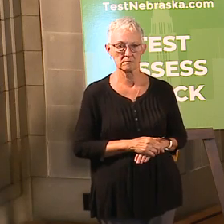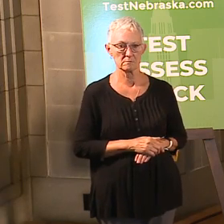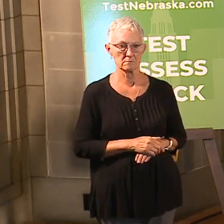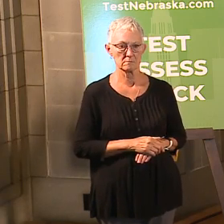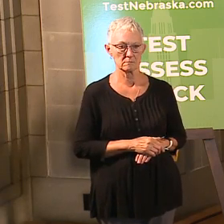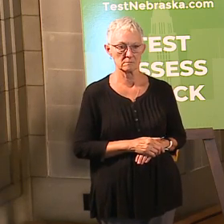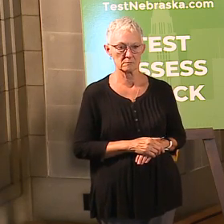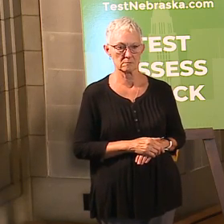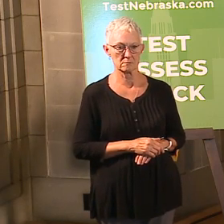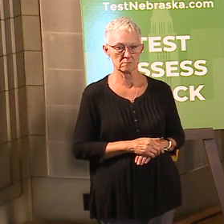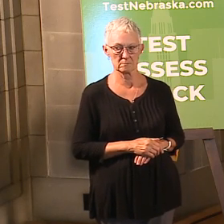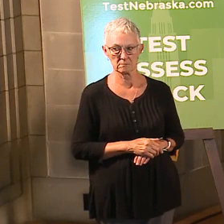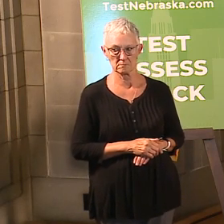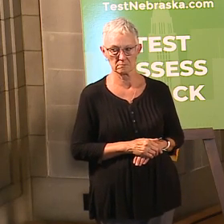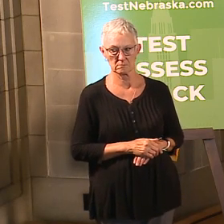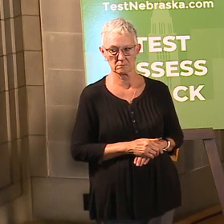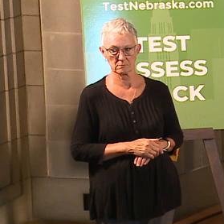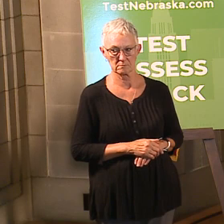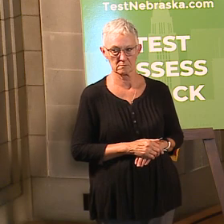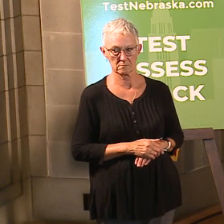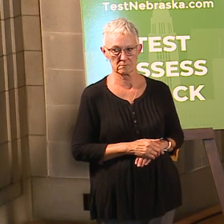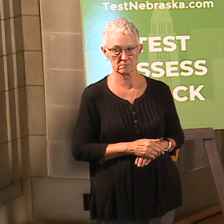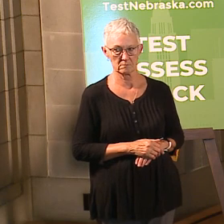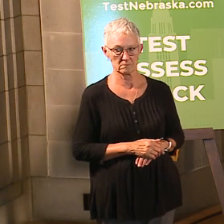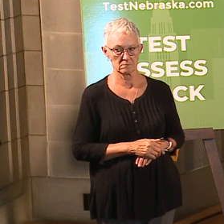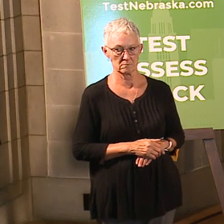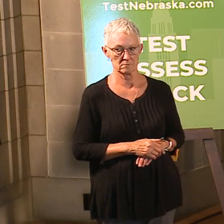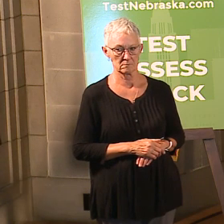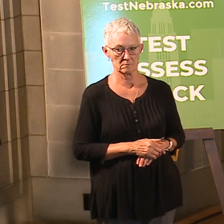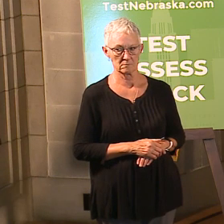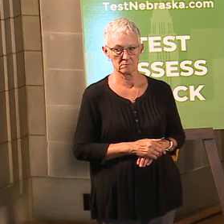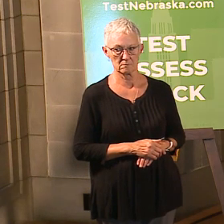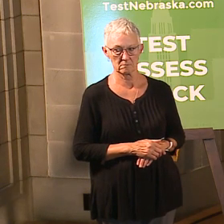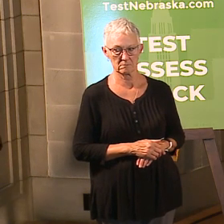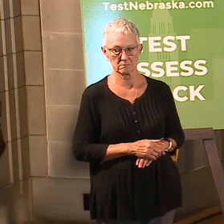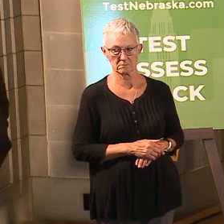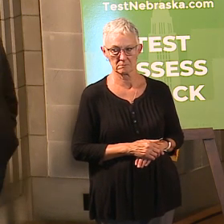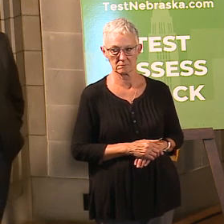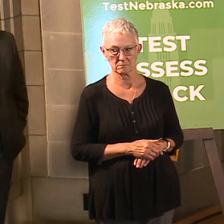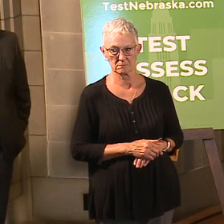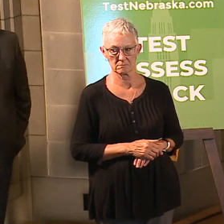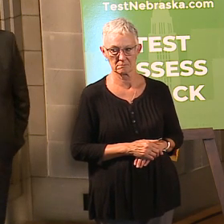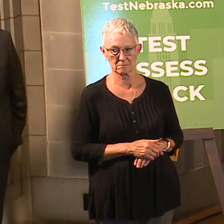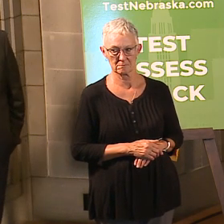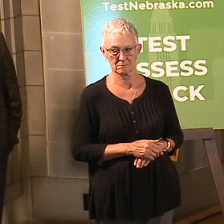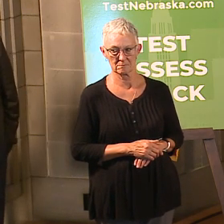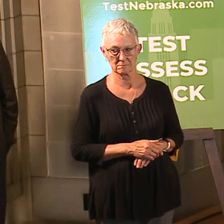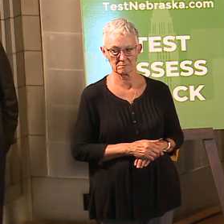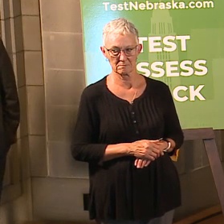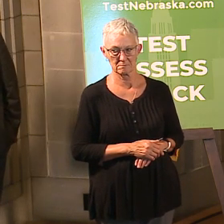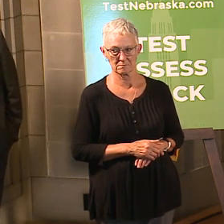This may be more for a city, but... All right, Z, don't get too comfortable over there.